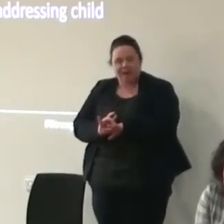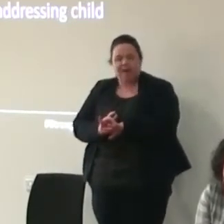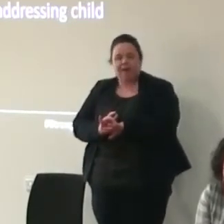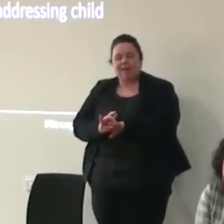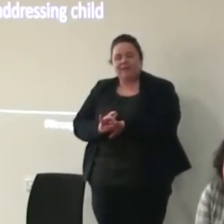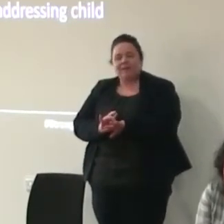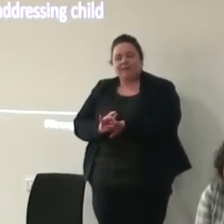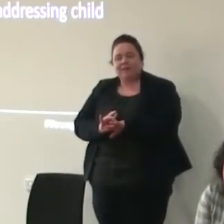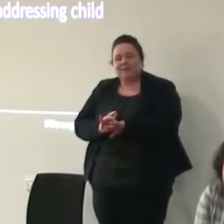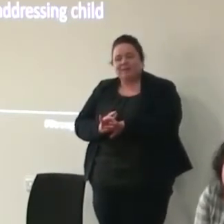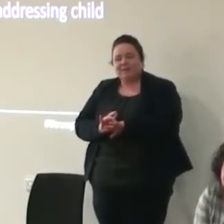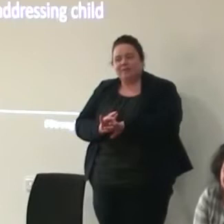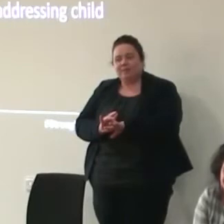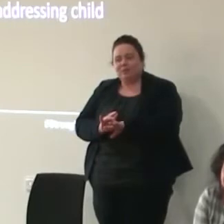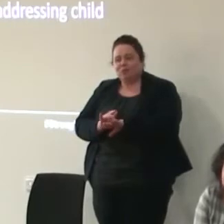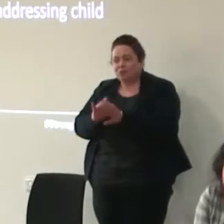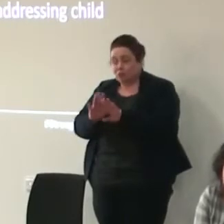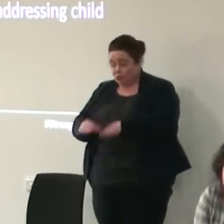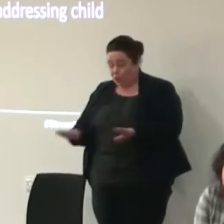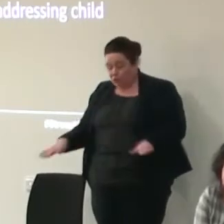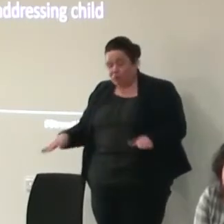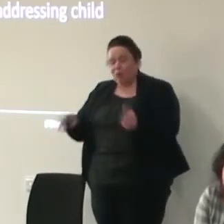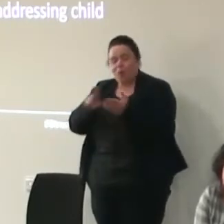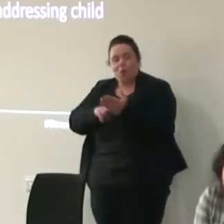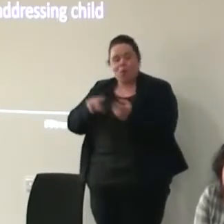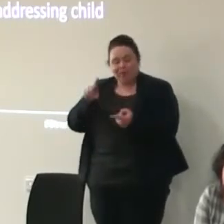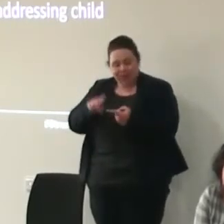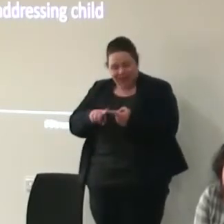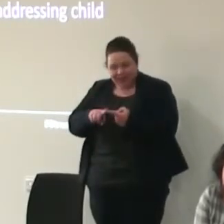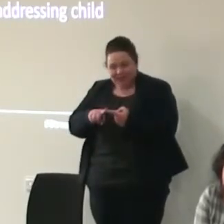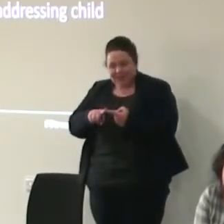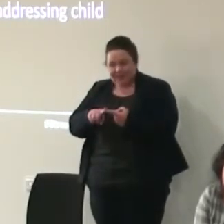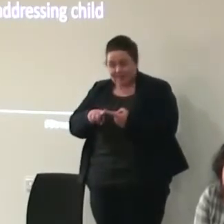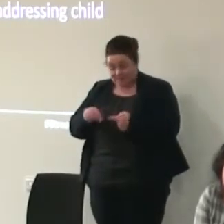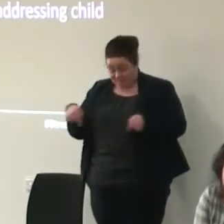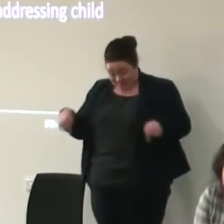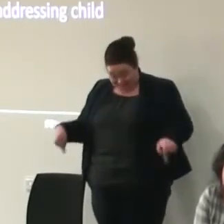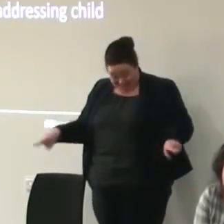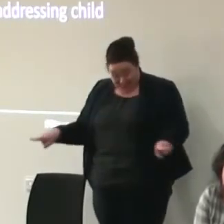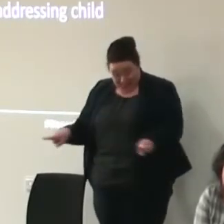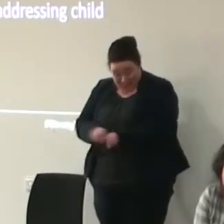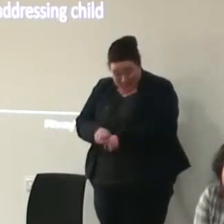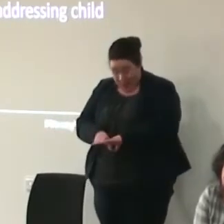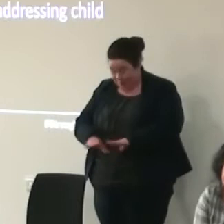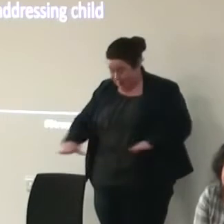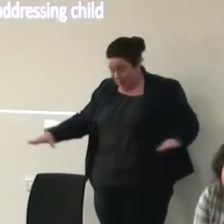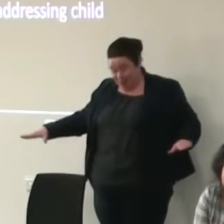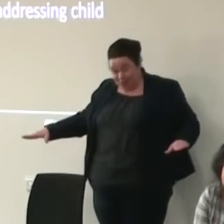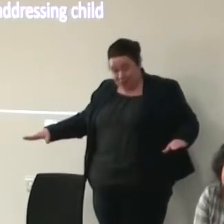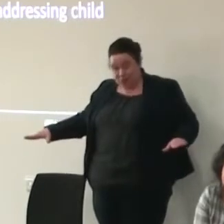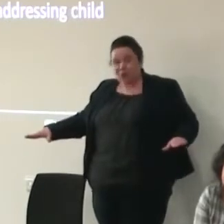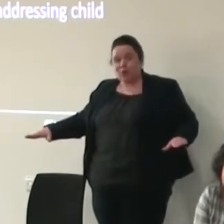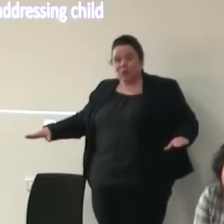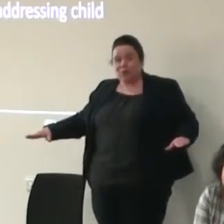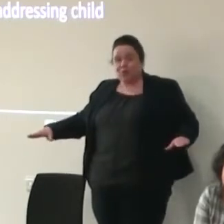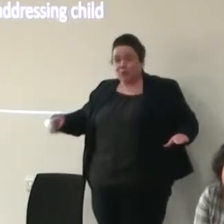children northeast and they stood exactly on that stage that you're sat on to a